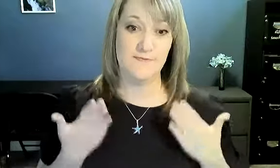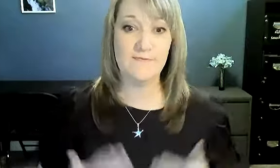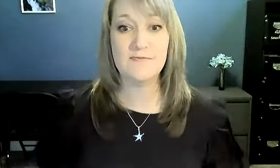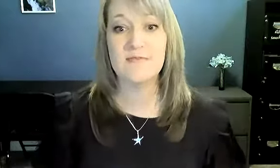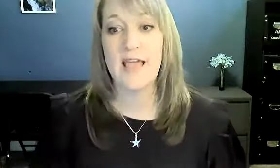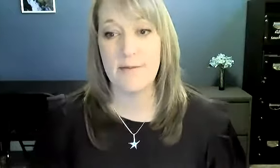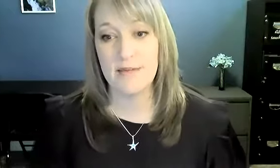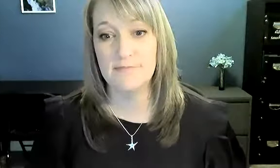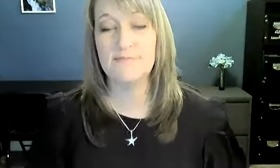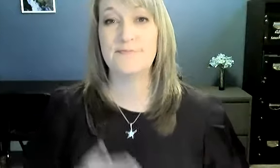Happy.